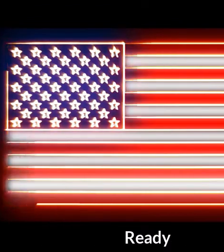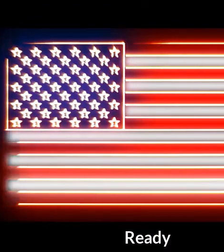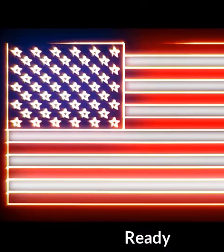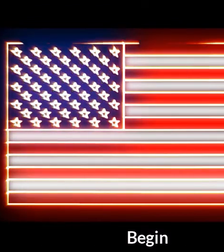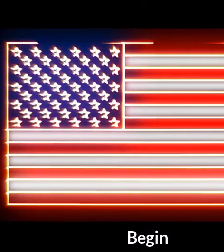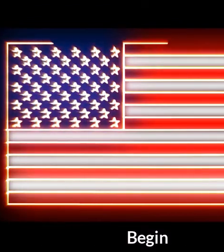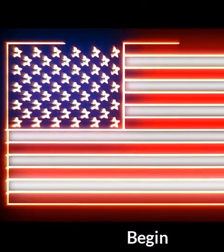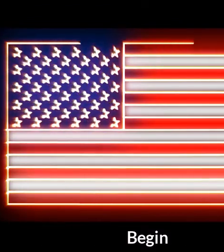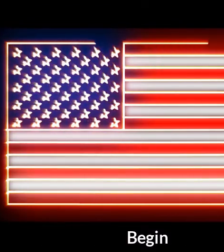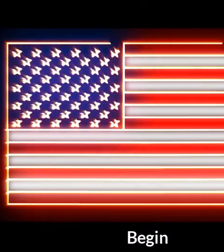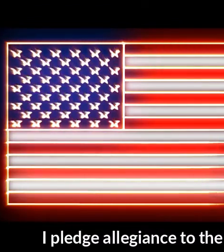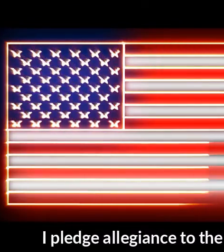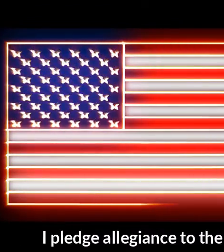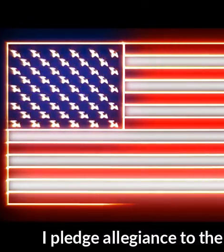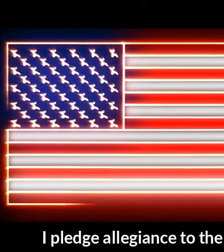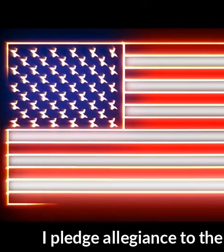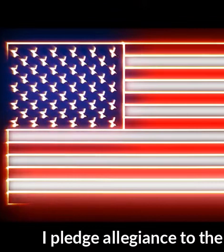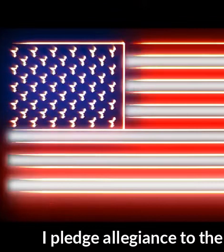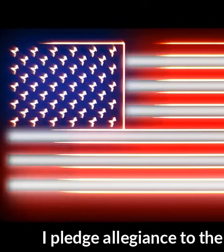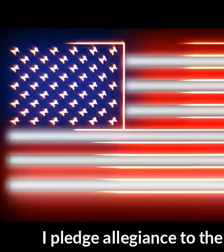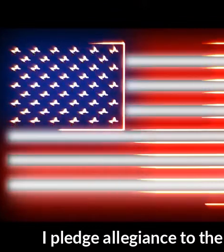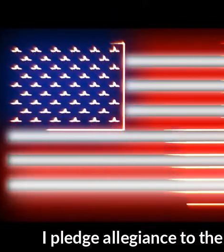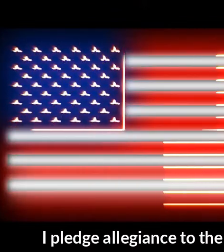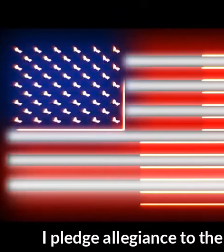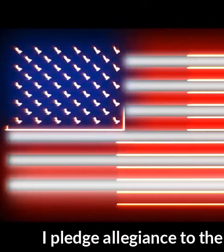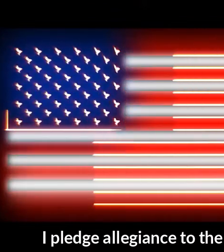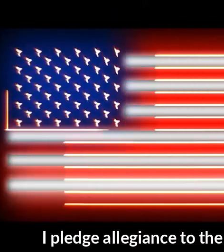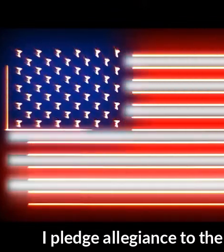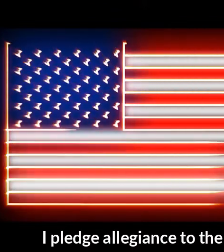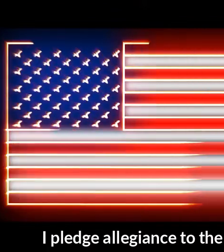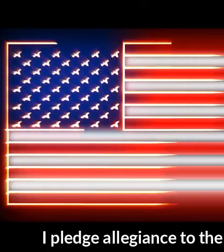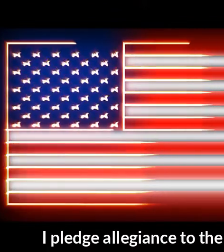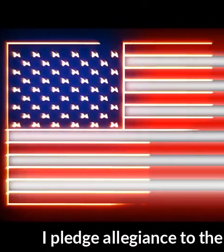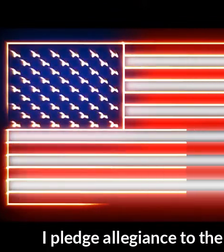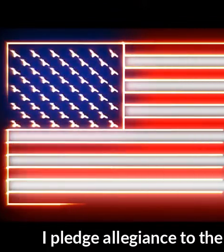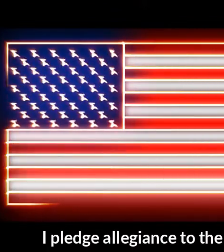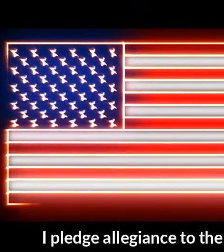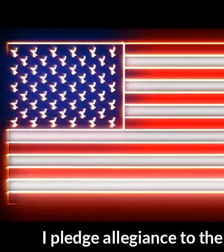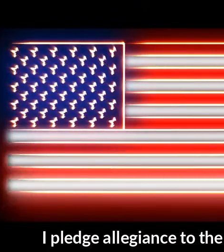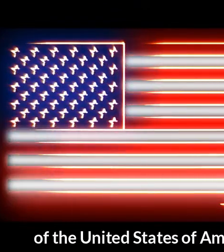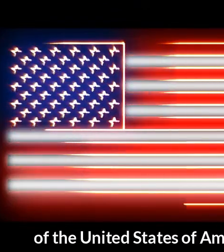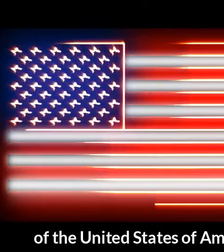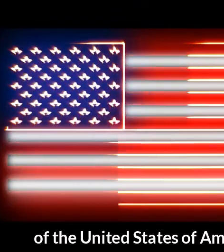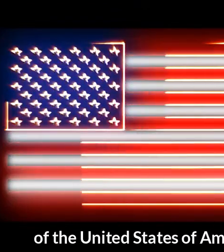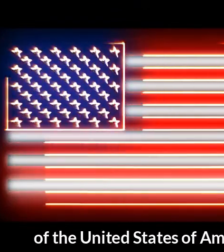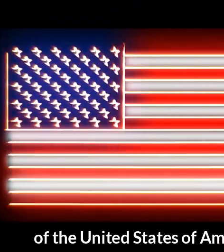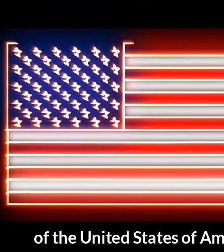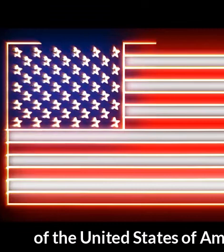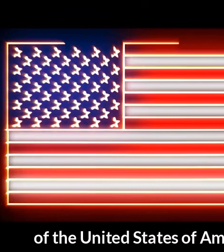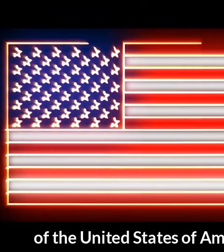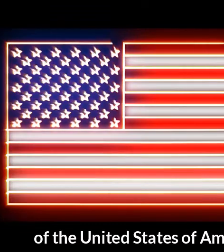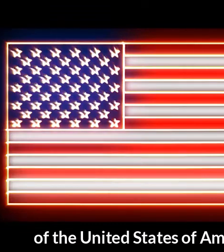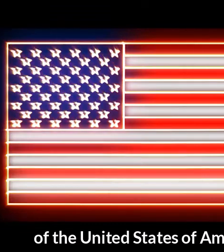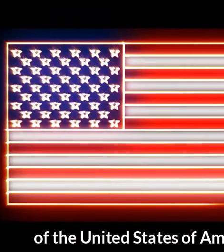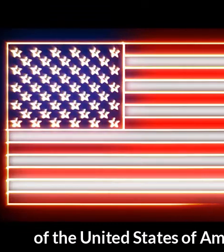Begin I pledge of allegiance to the flag of the United